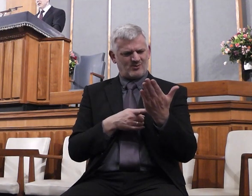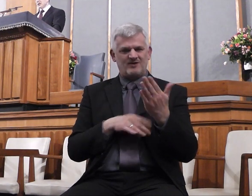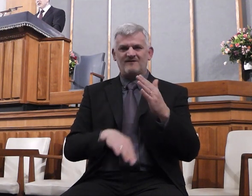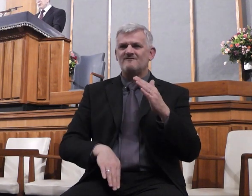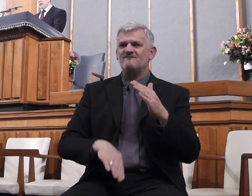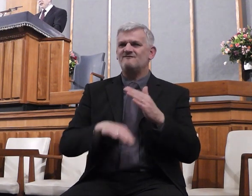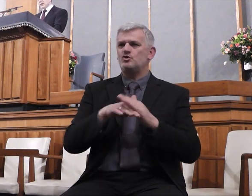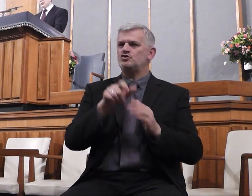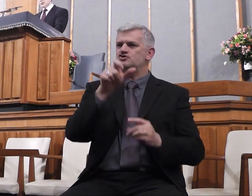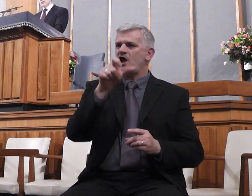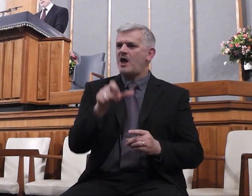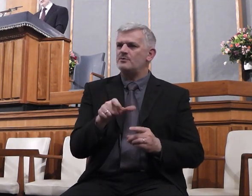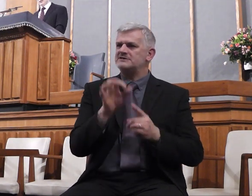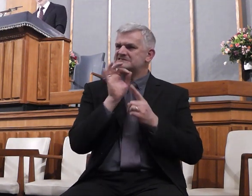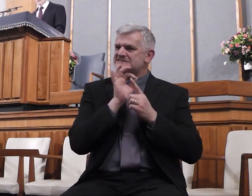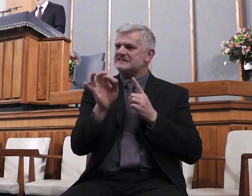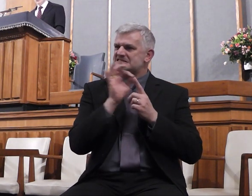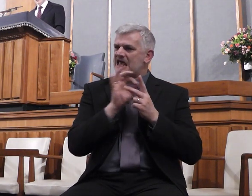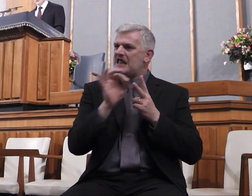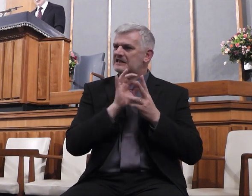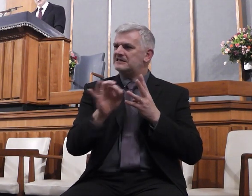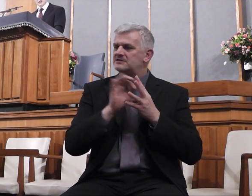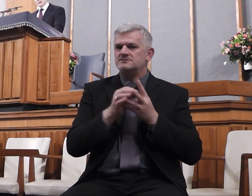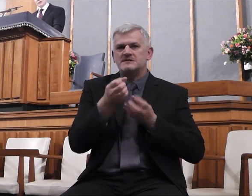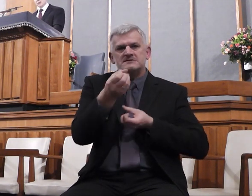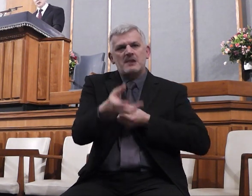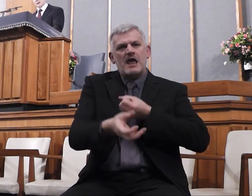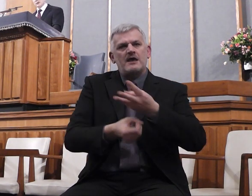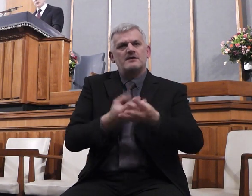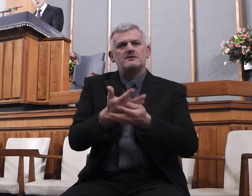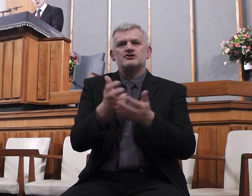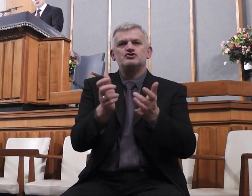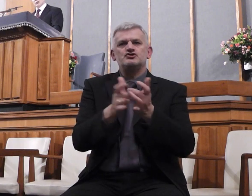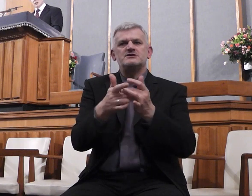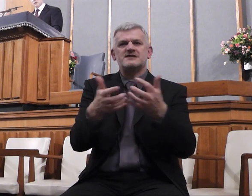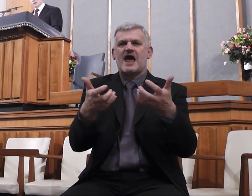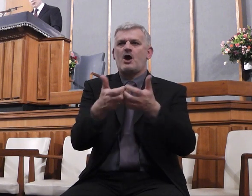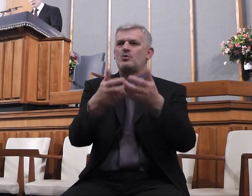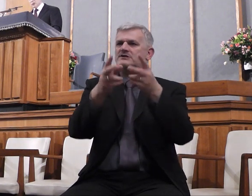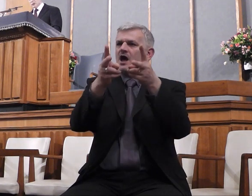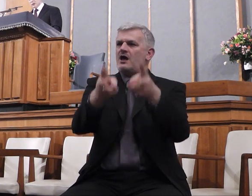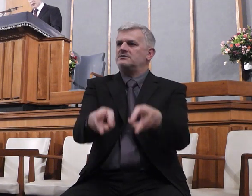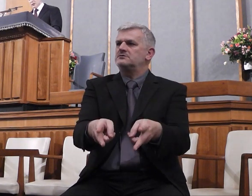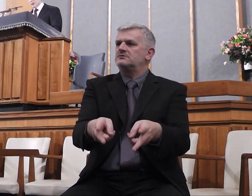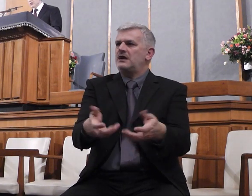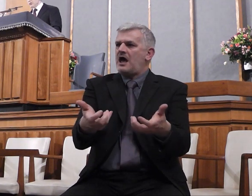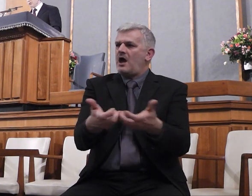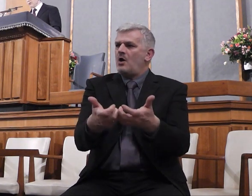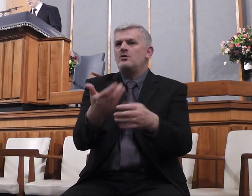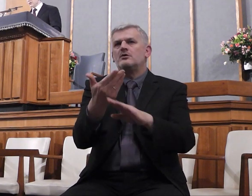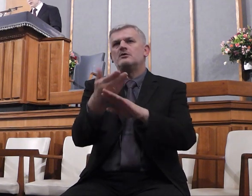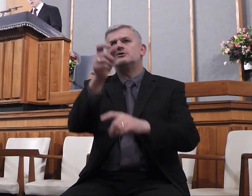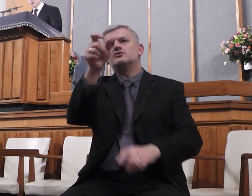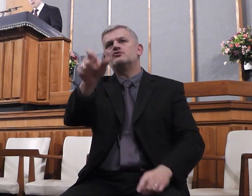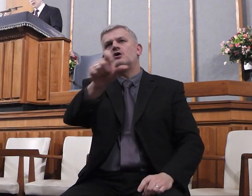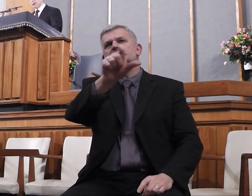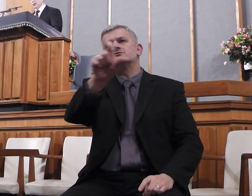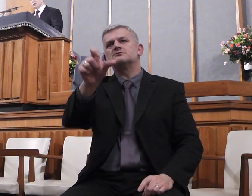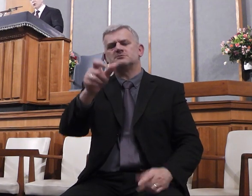spelling out in detail the death of Christ on Calvary's cross, the nature of his suffering and